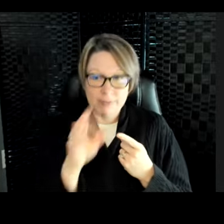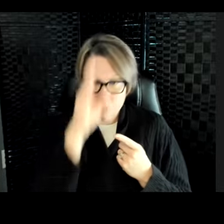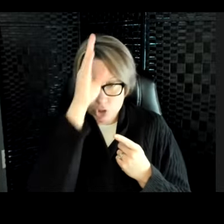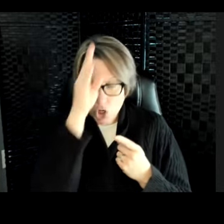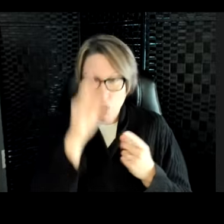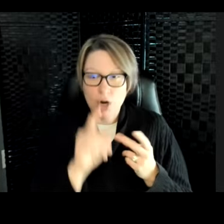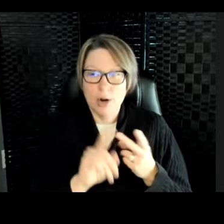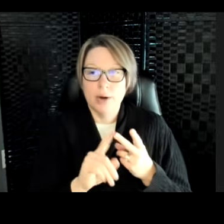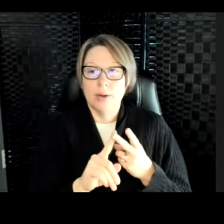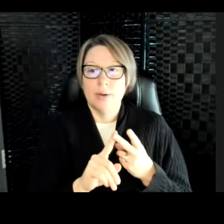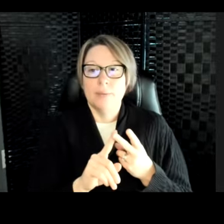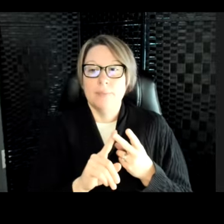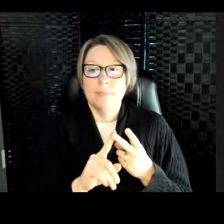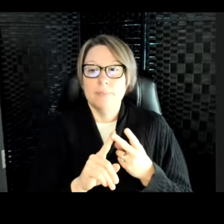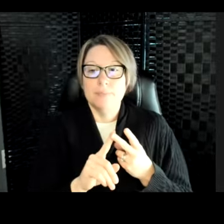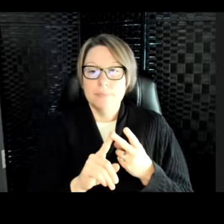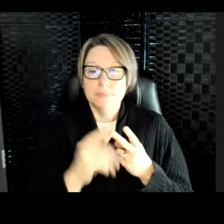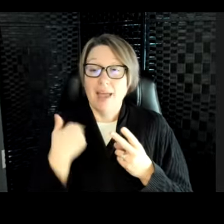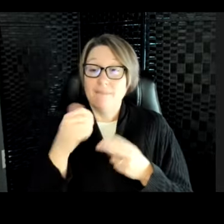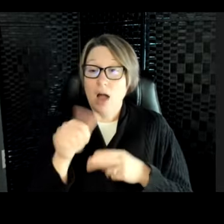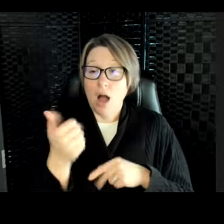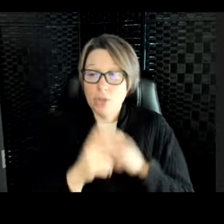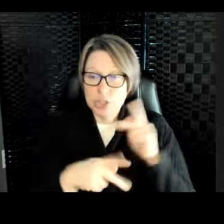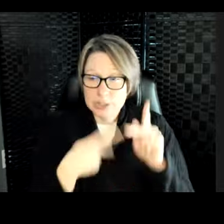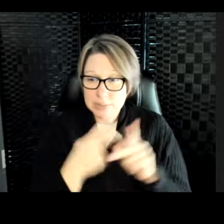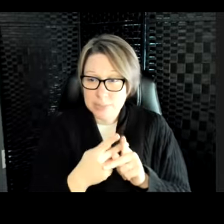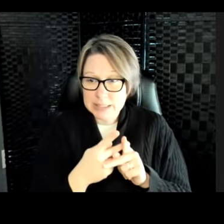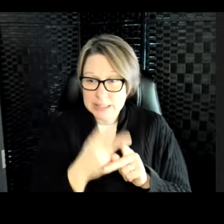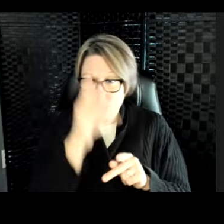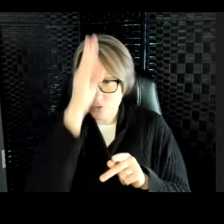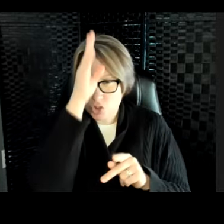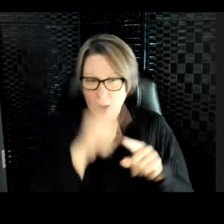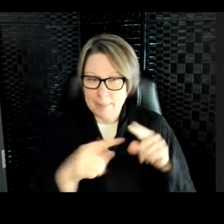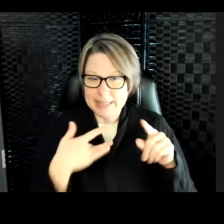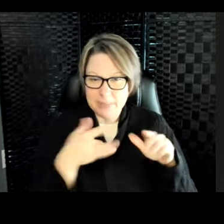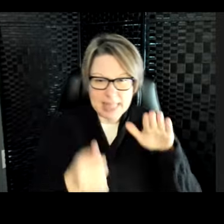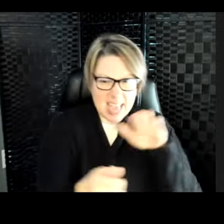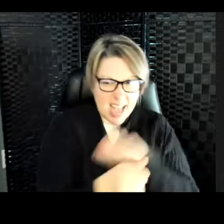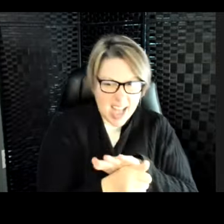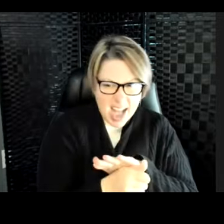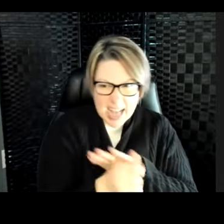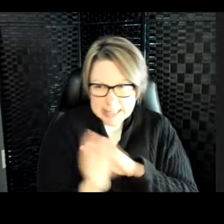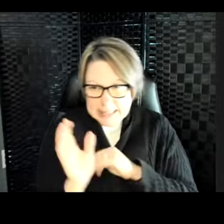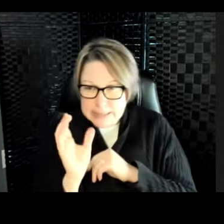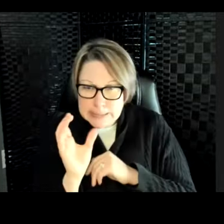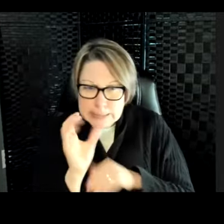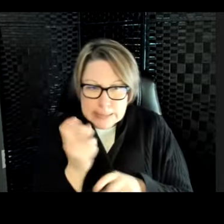There is another species of shark in here, but they usually hide on the bottom and they're really hard to find. They're called the epileps shark.